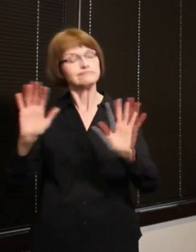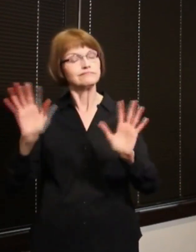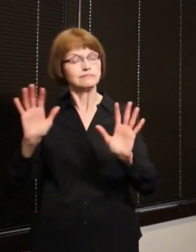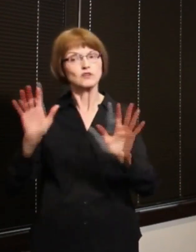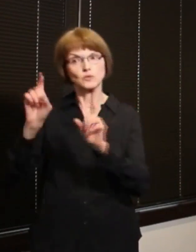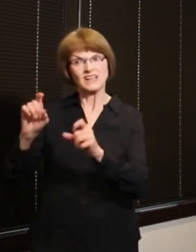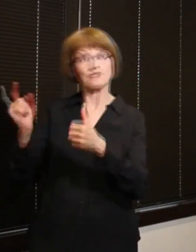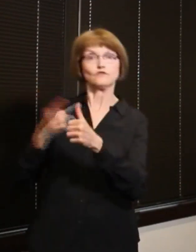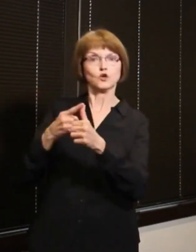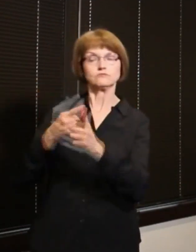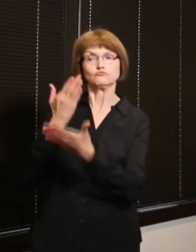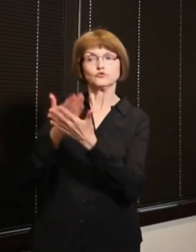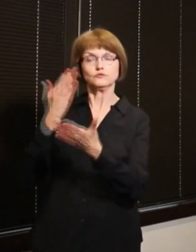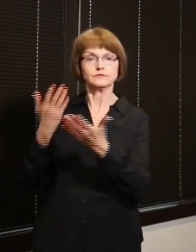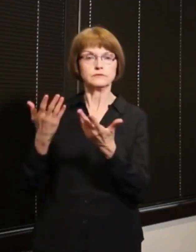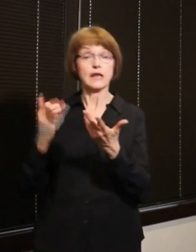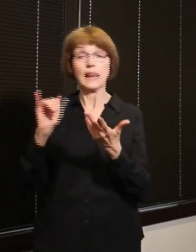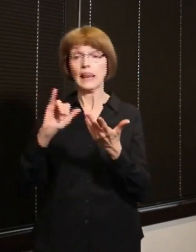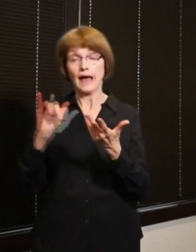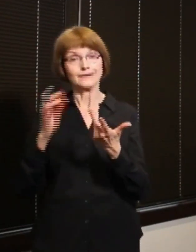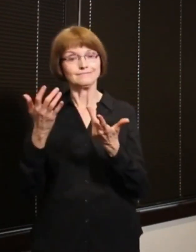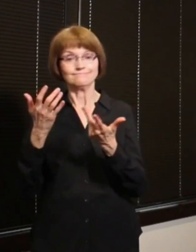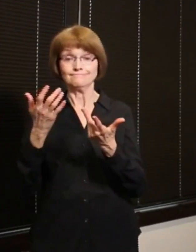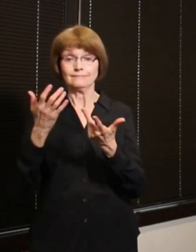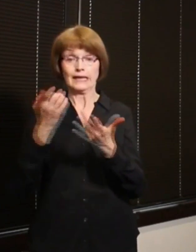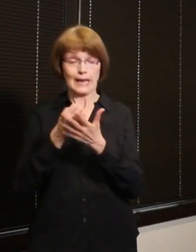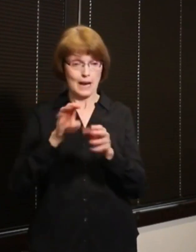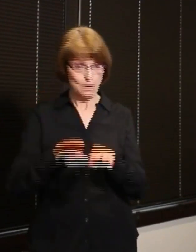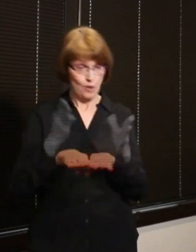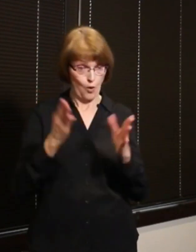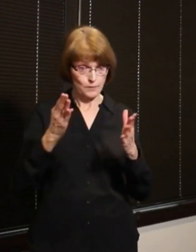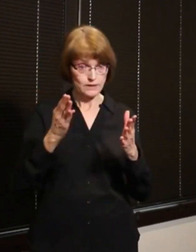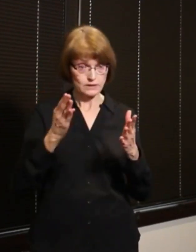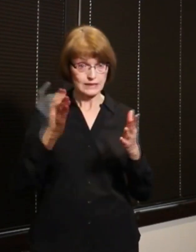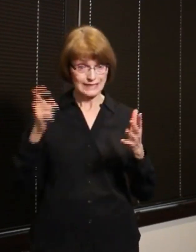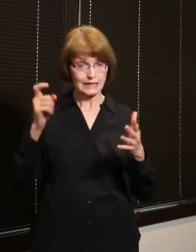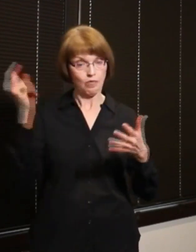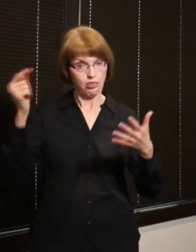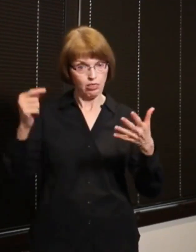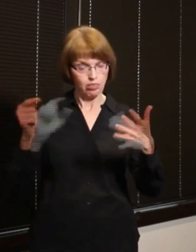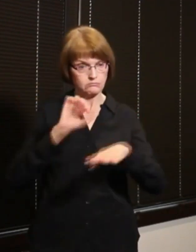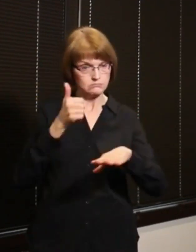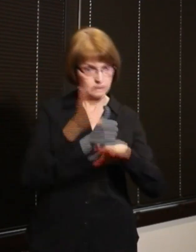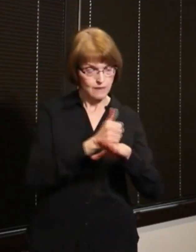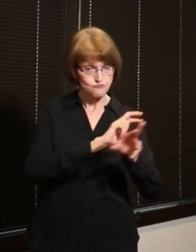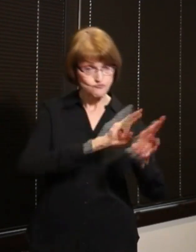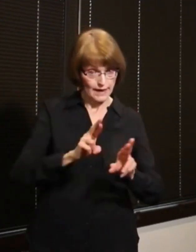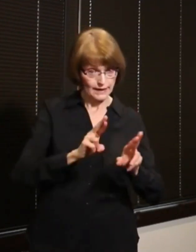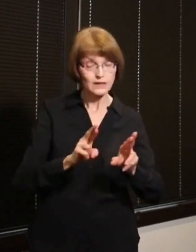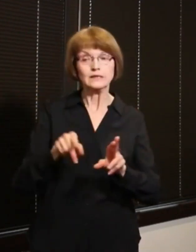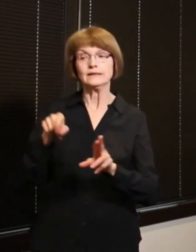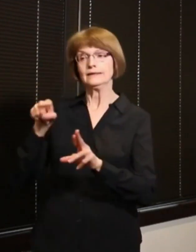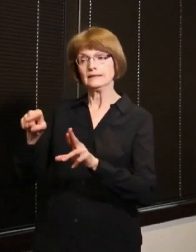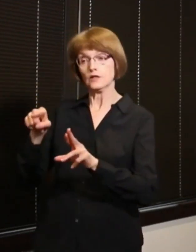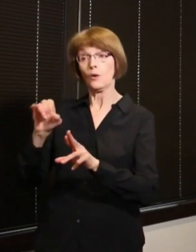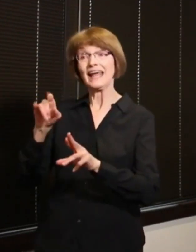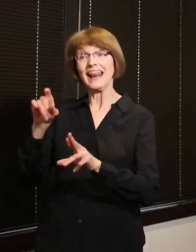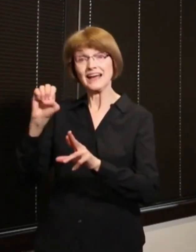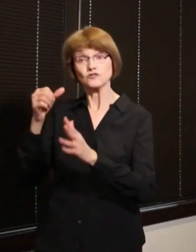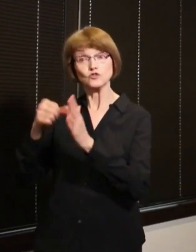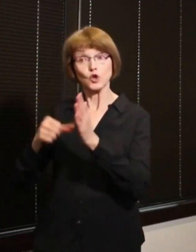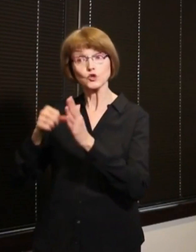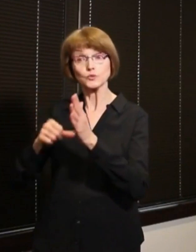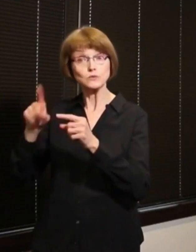reopening the economy there's a lot of building blocks that need to be put in place before we'd feel comfortable by saying yes let's start doing elective